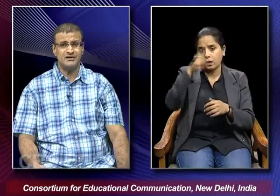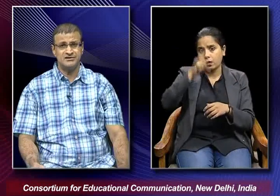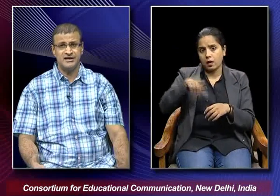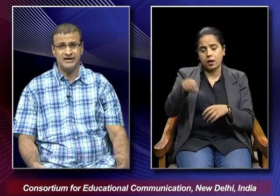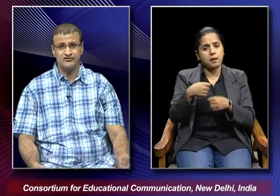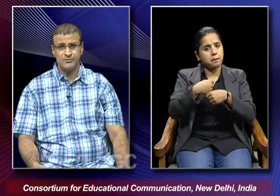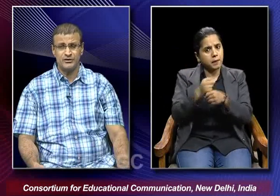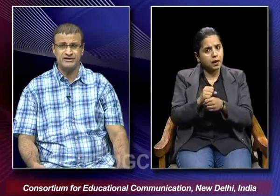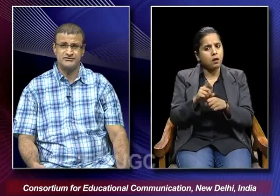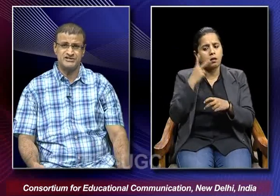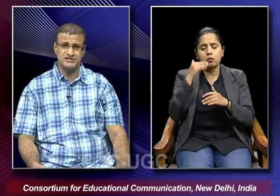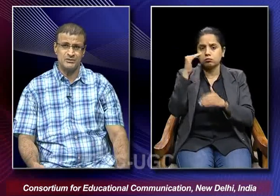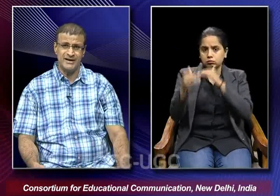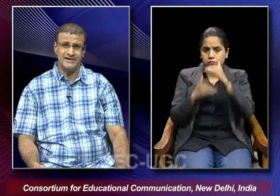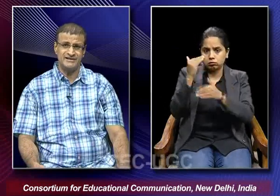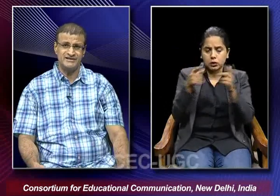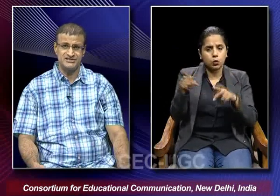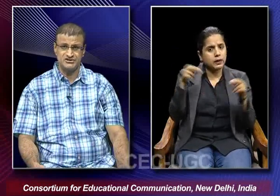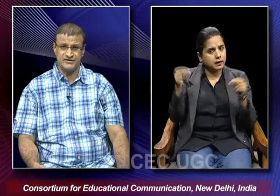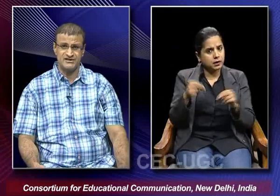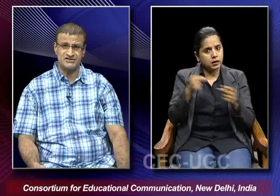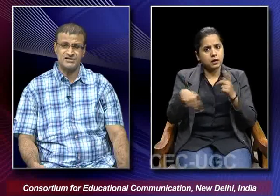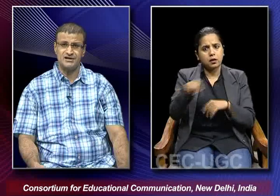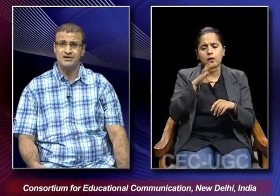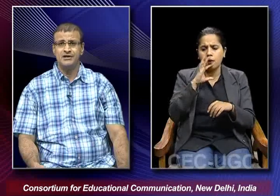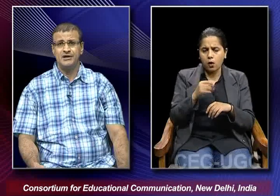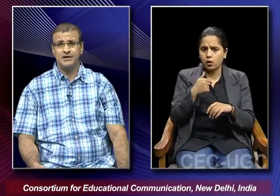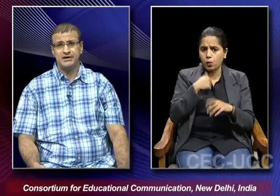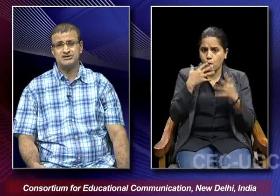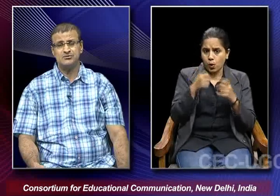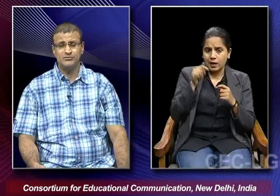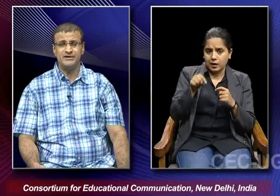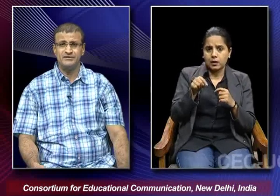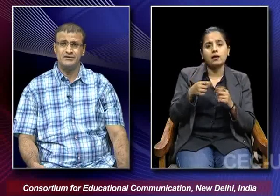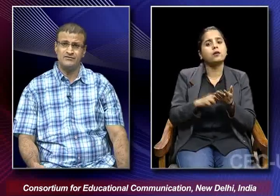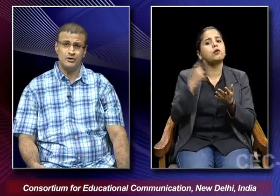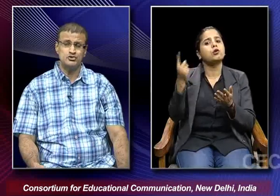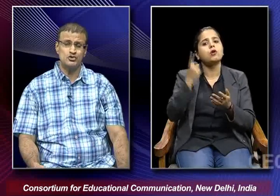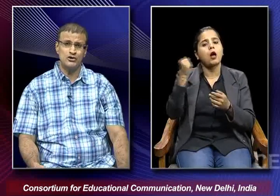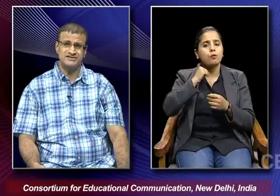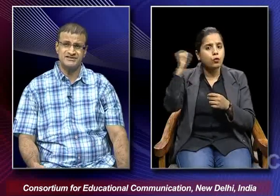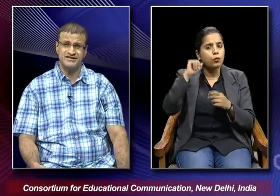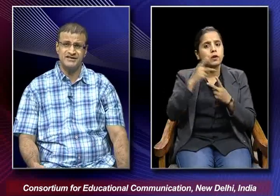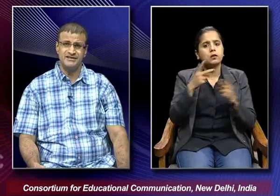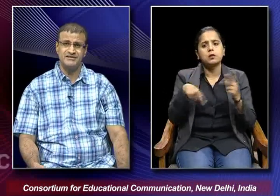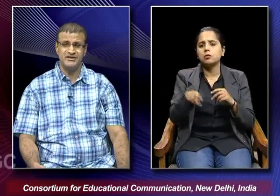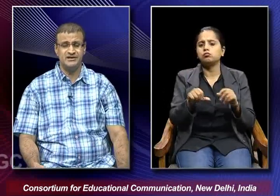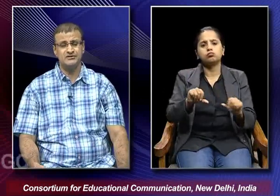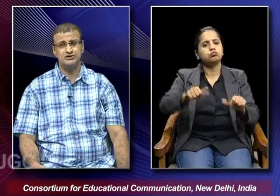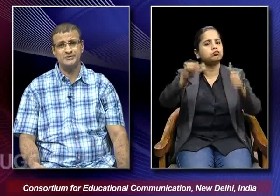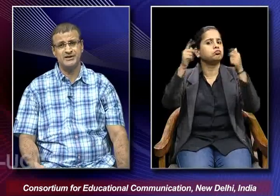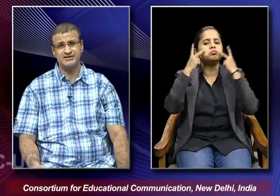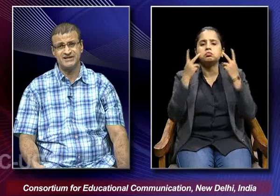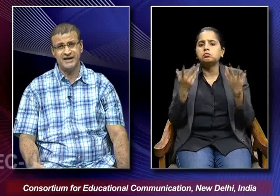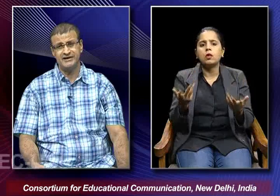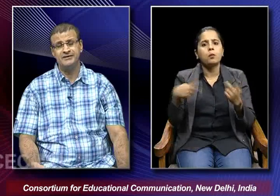make the kind of progress which is required in these spheres the national movement will also not succeed in the way it